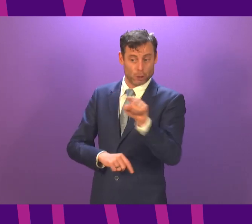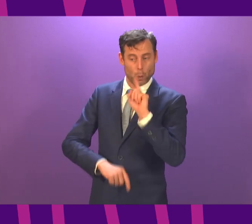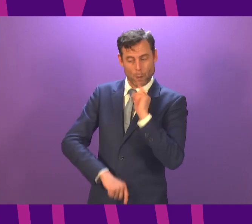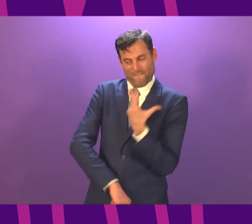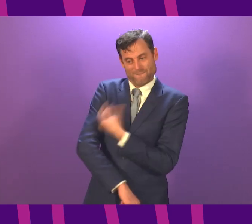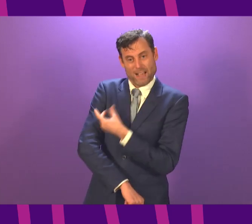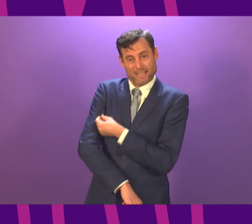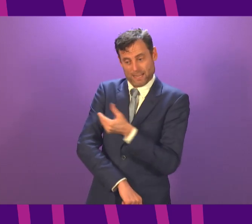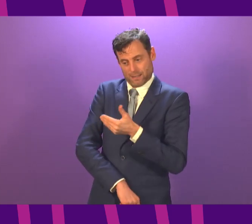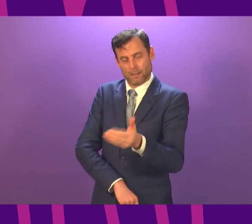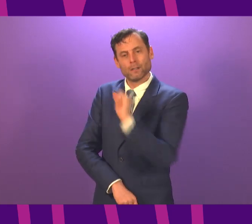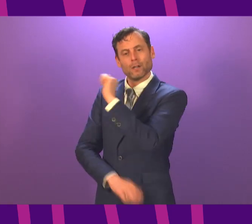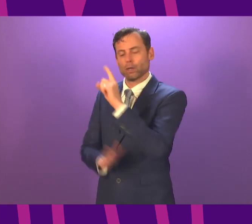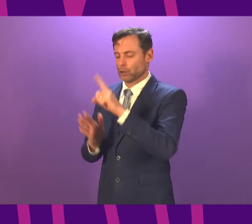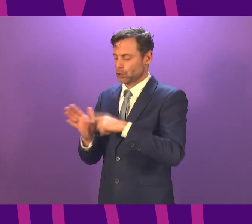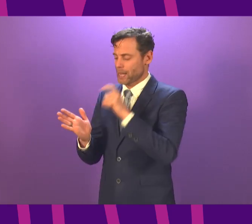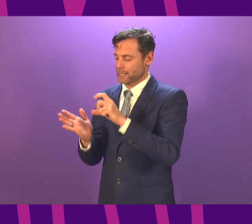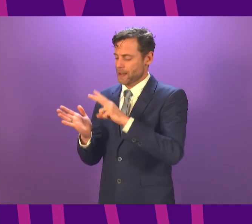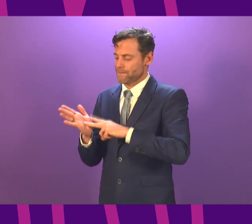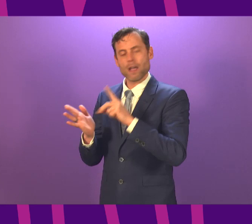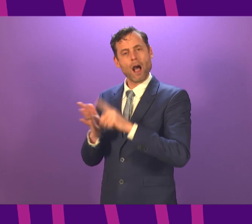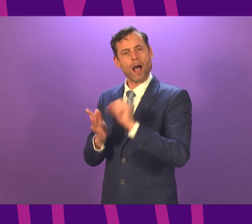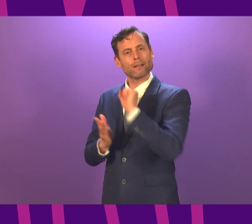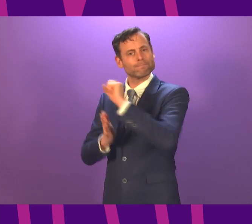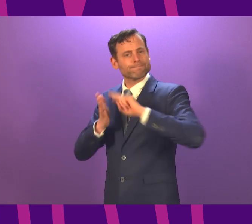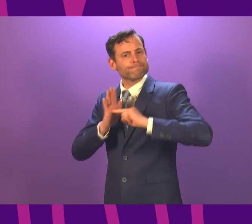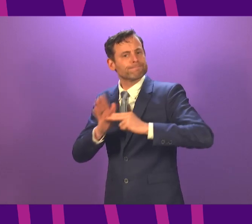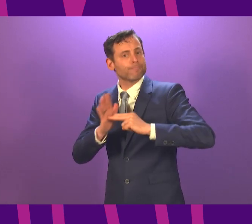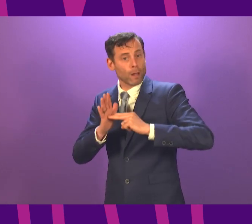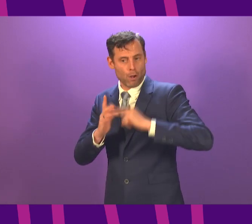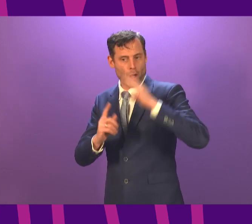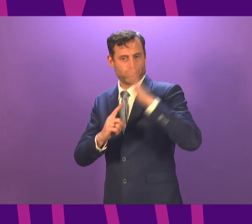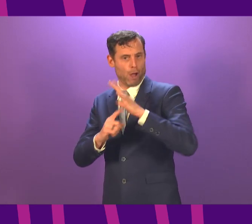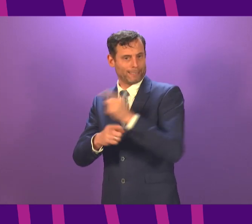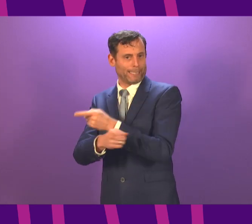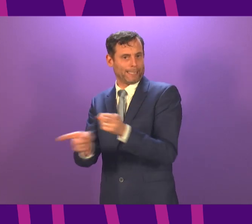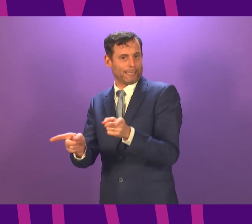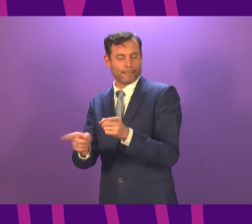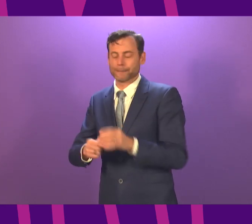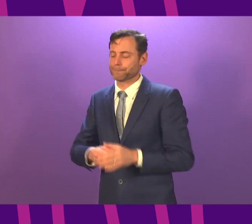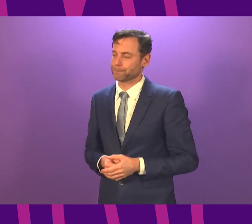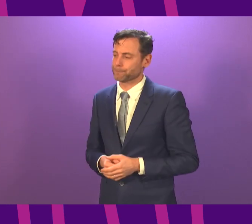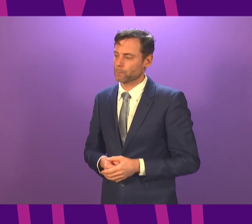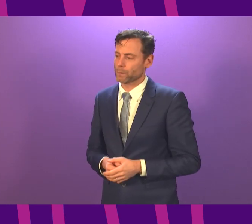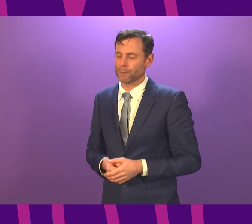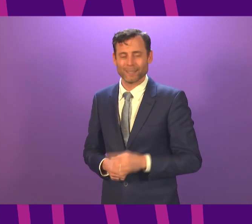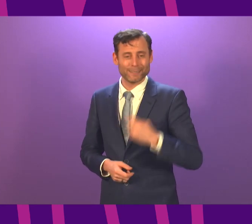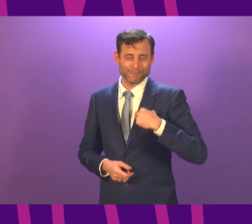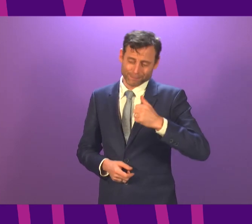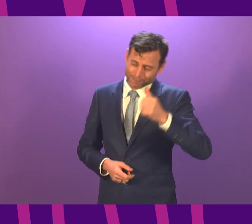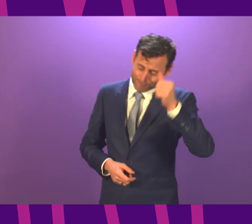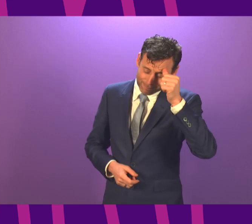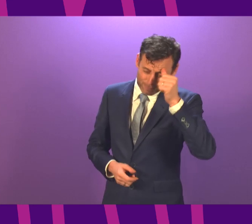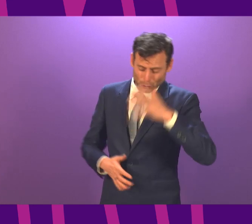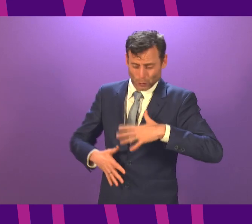part of the JCVI priority list. The fortnightly review will not simply be a choice between opening and closing schools. We will